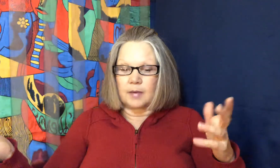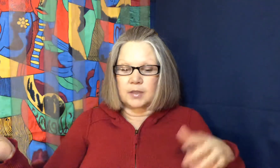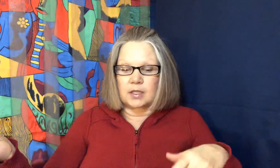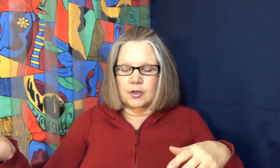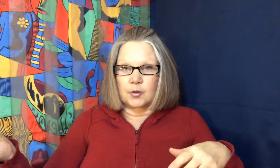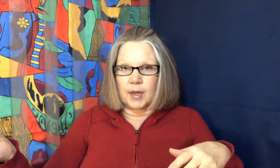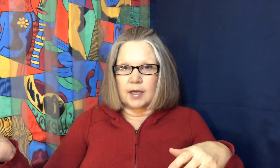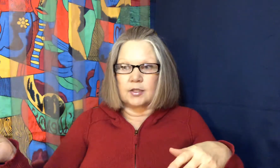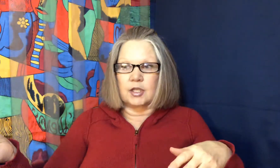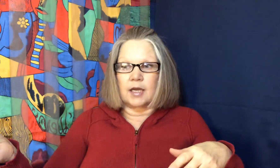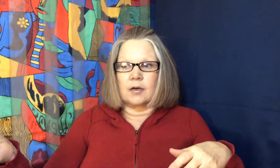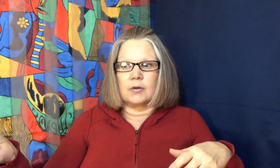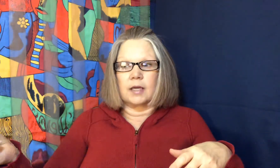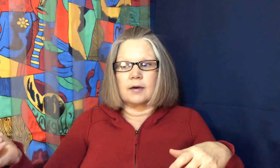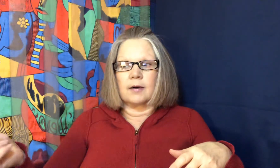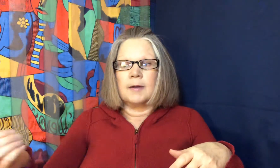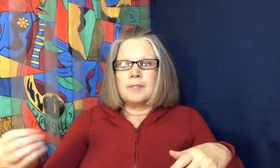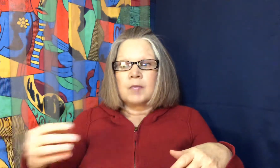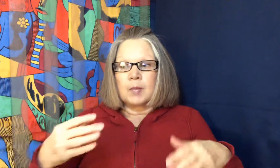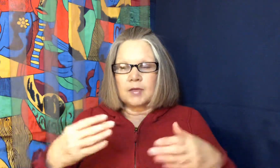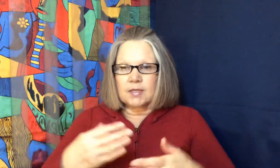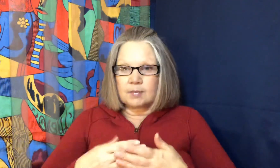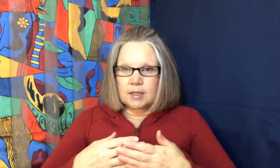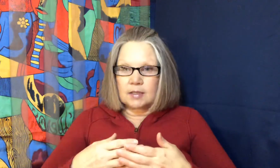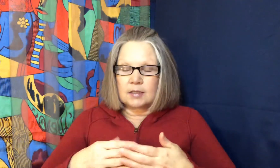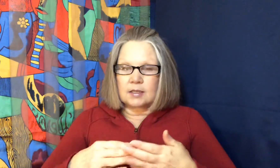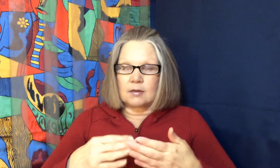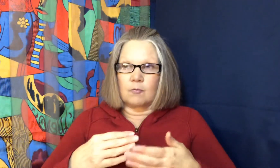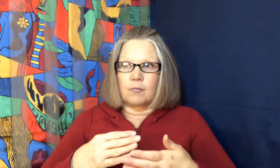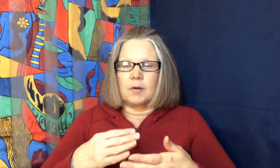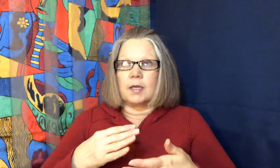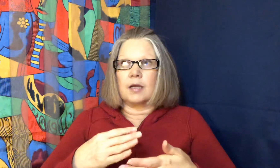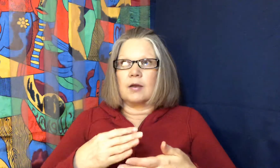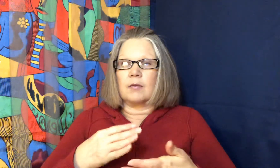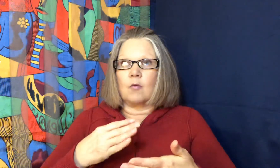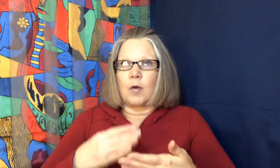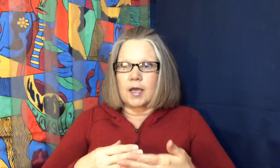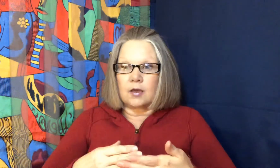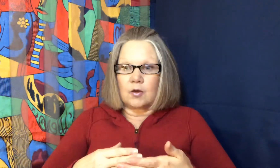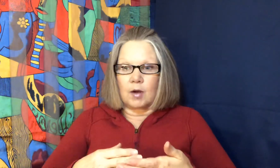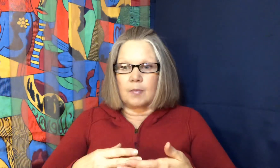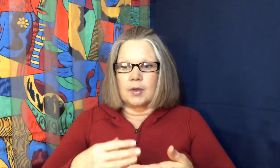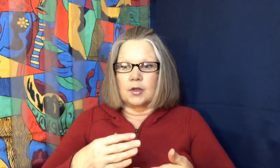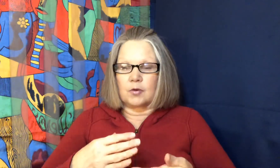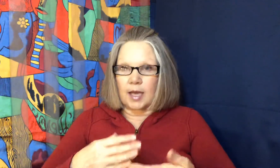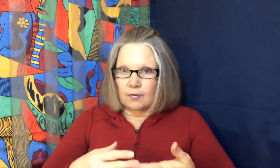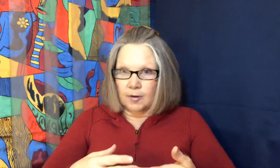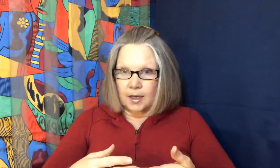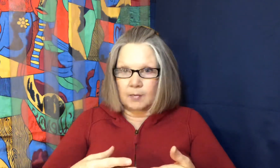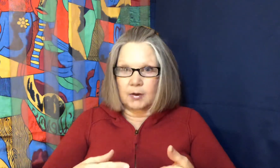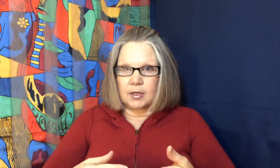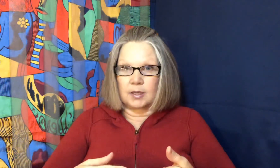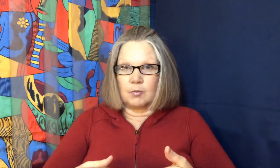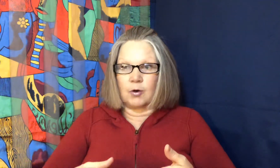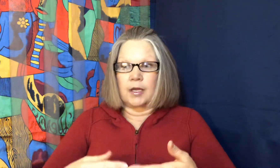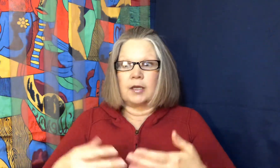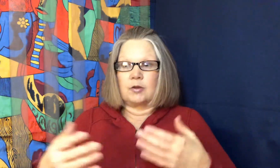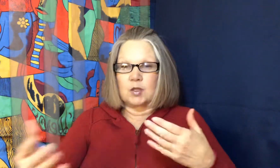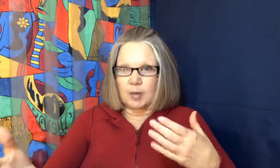beside your bed and check it out later but if something is like waking you up and you can't forget about it in the morning and you spend